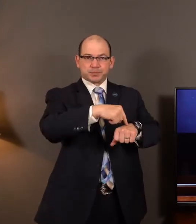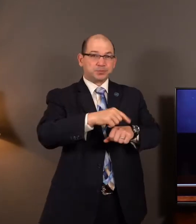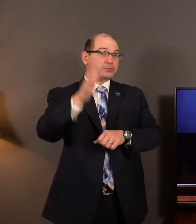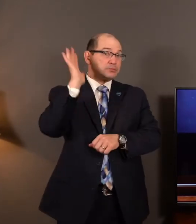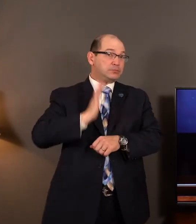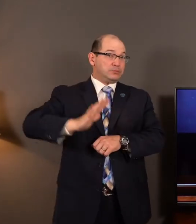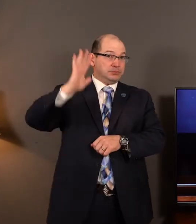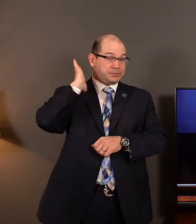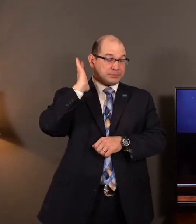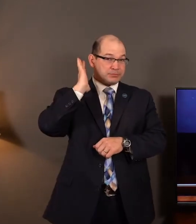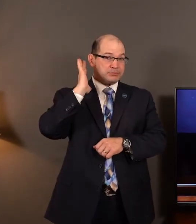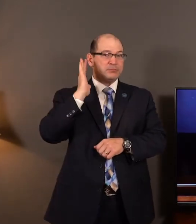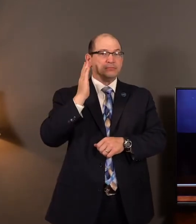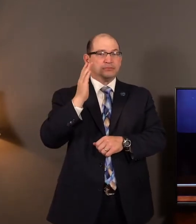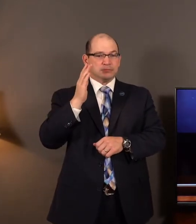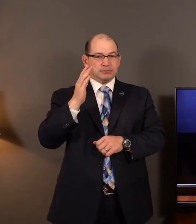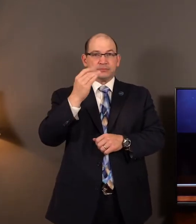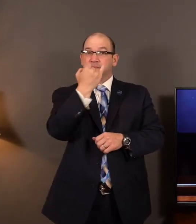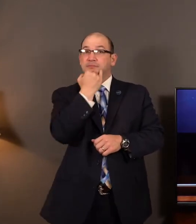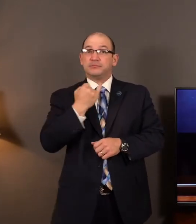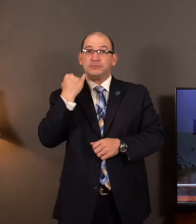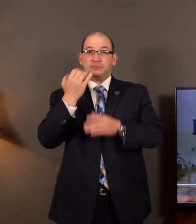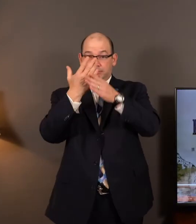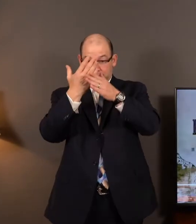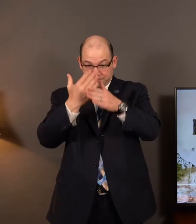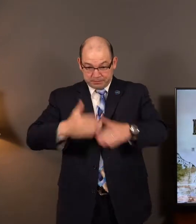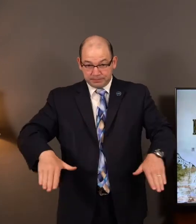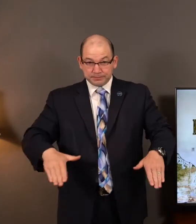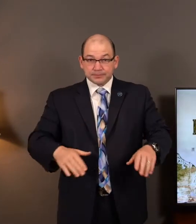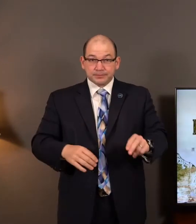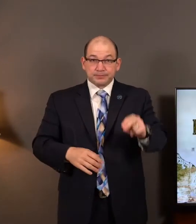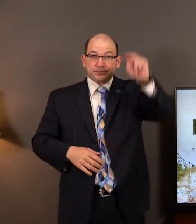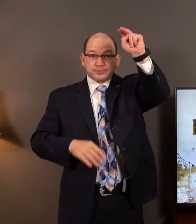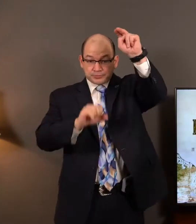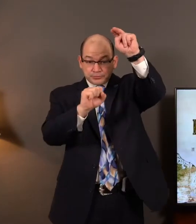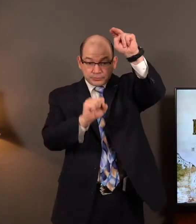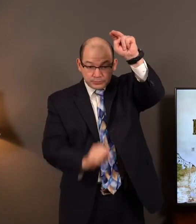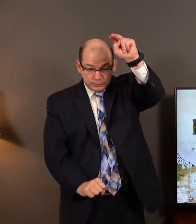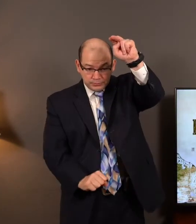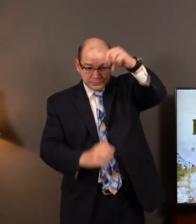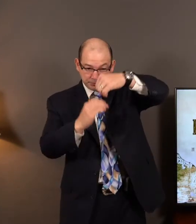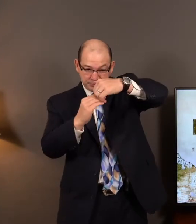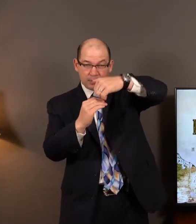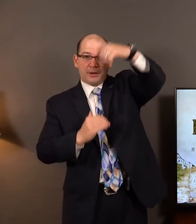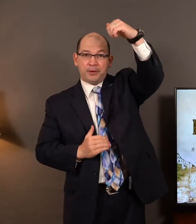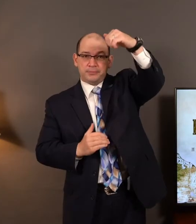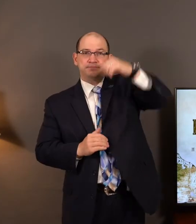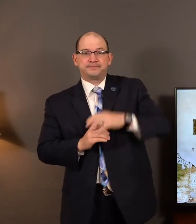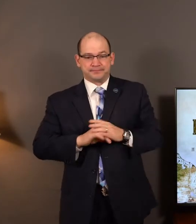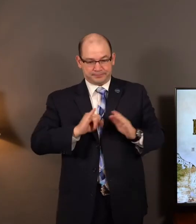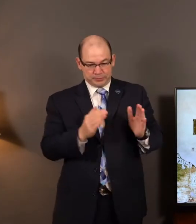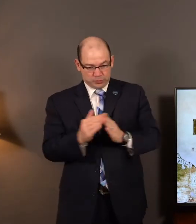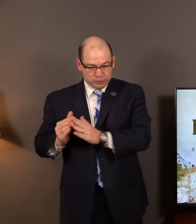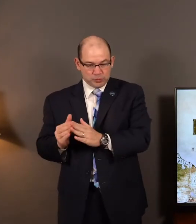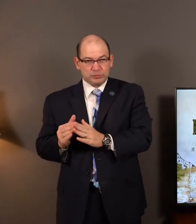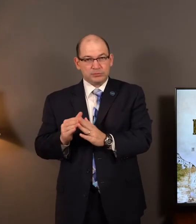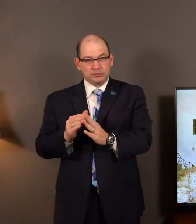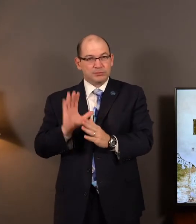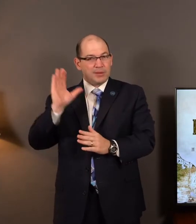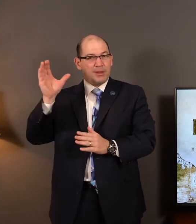divided into a northern and southern kingdom. Jerusalem was the capital of the southern kingdom. Samaria